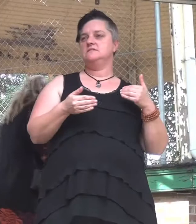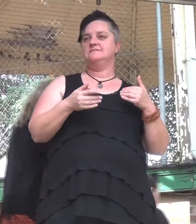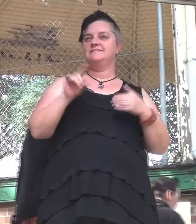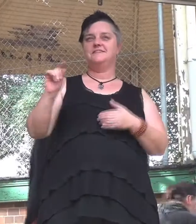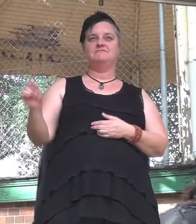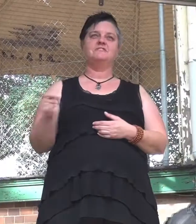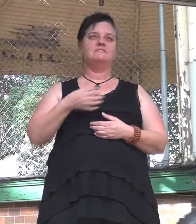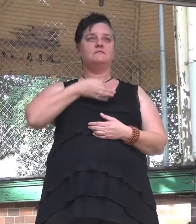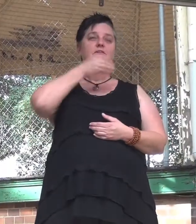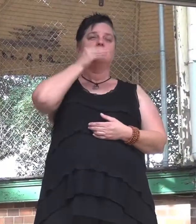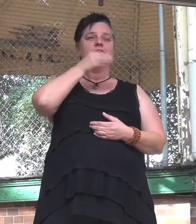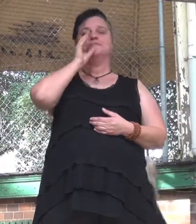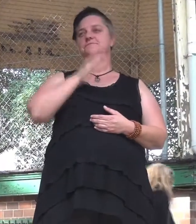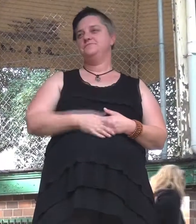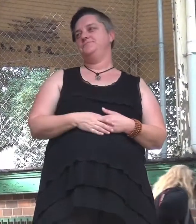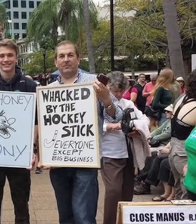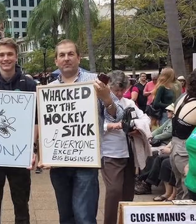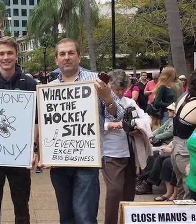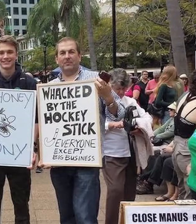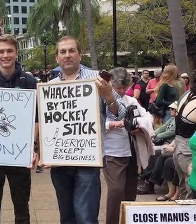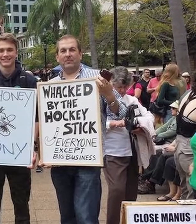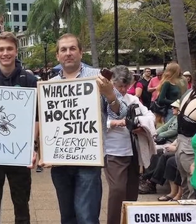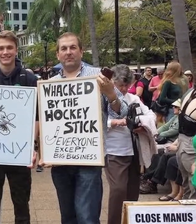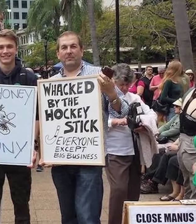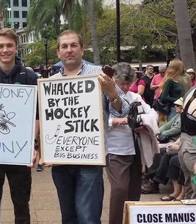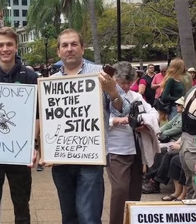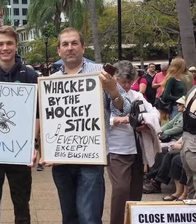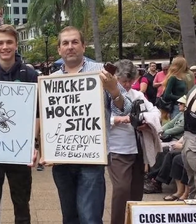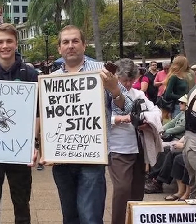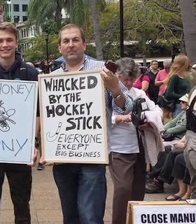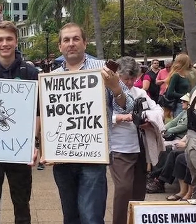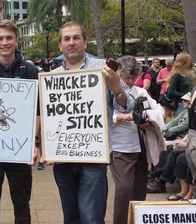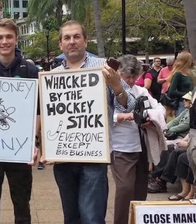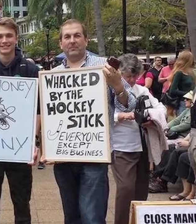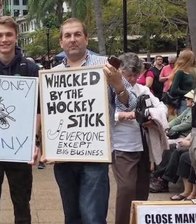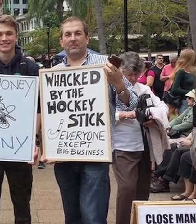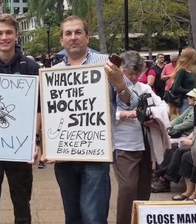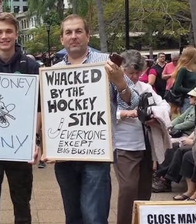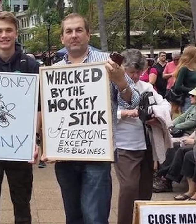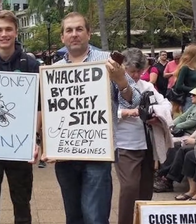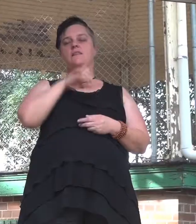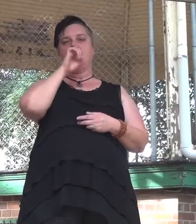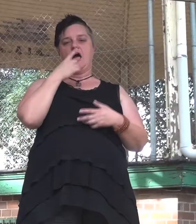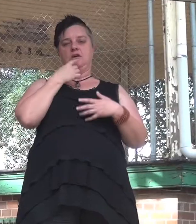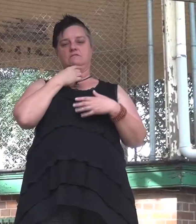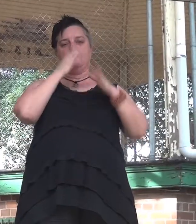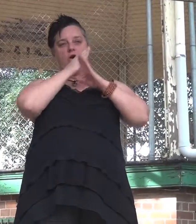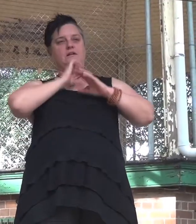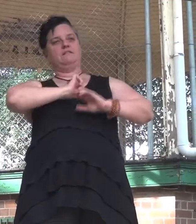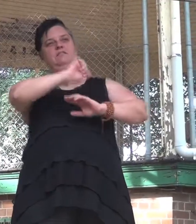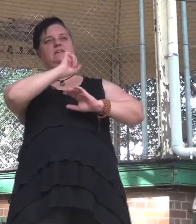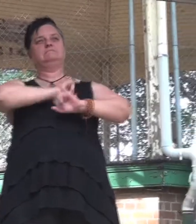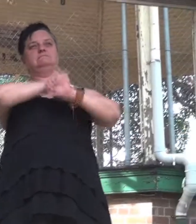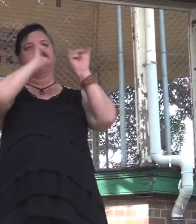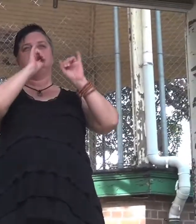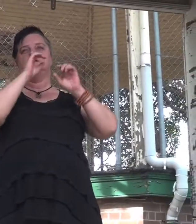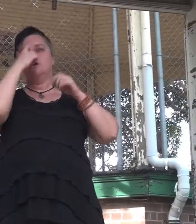They can't hide the lies. And they can't hide the ideas that inform the lies. And for